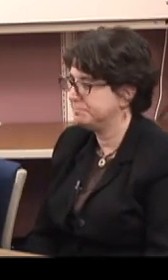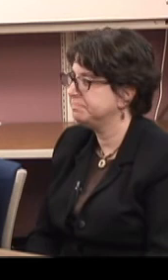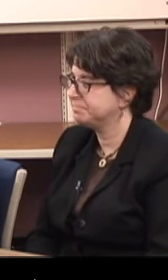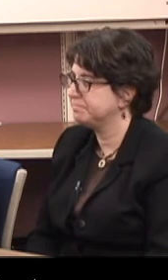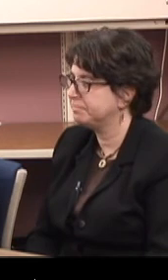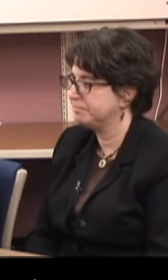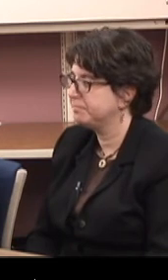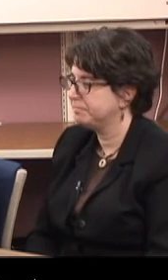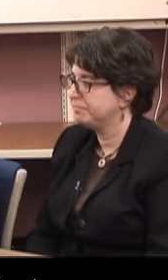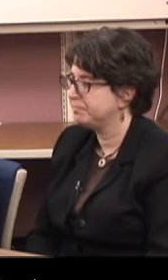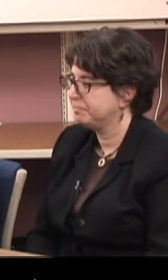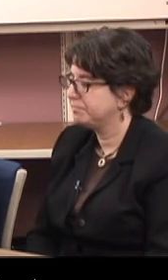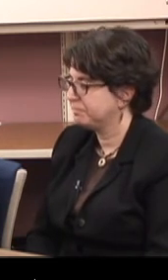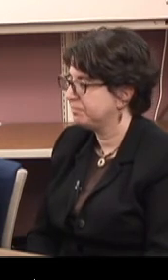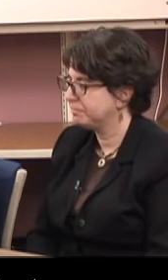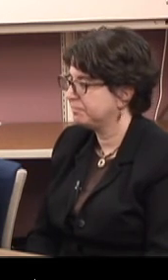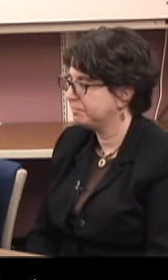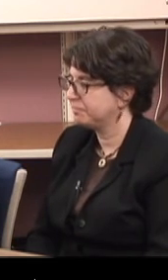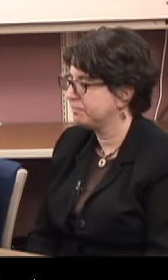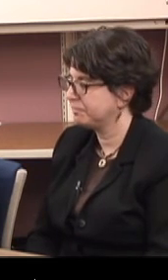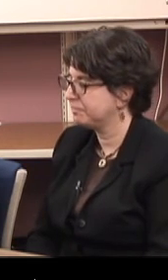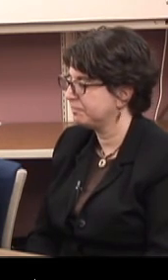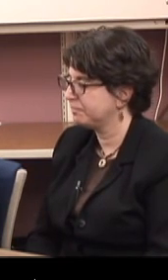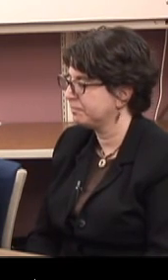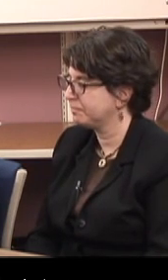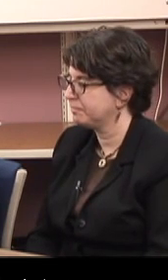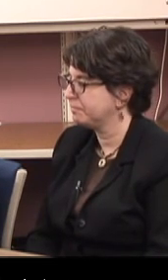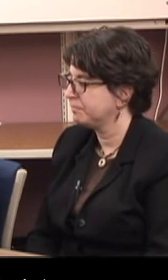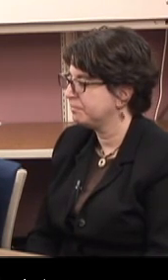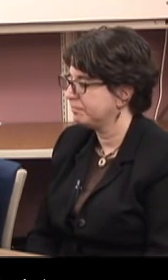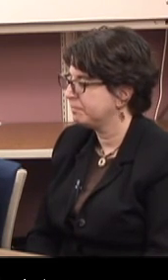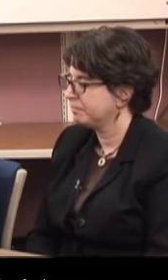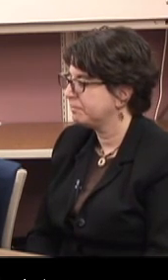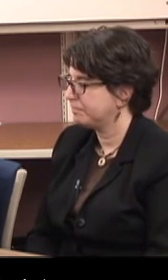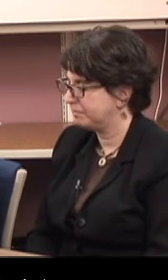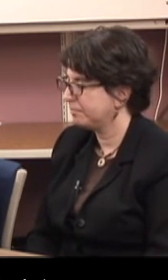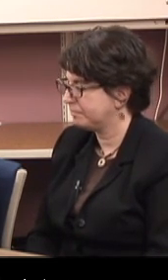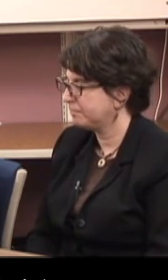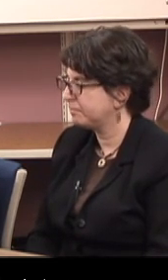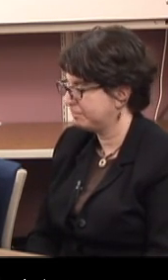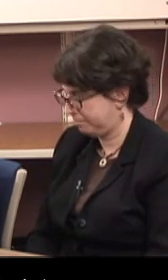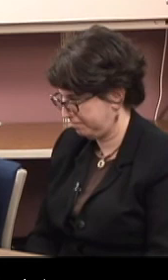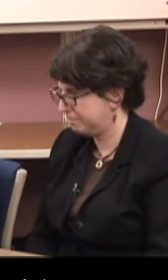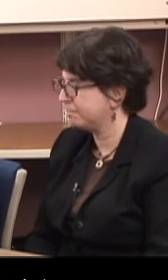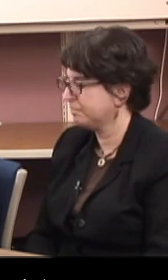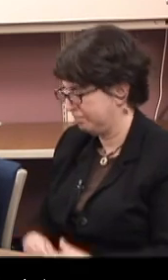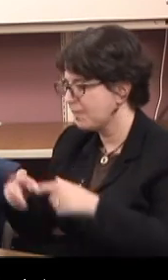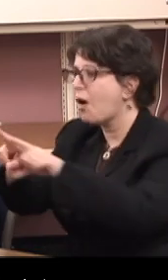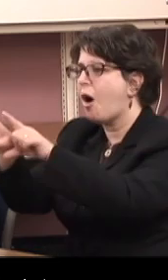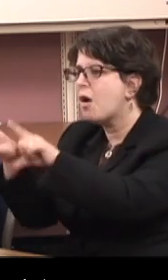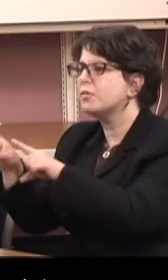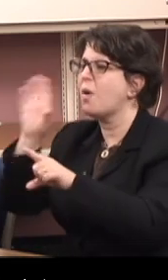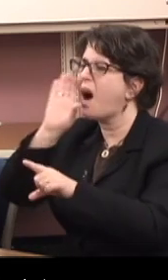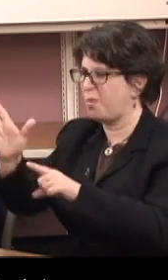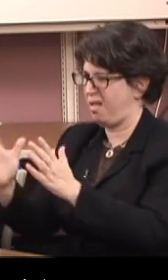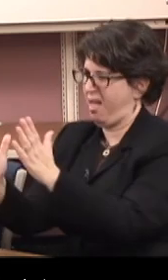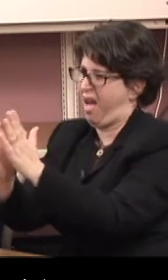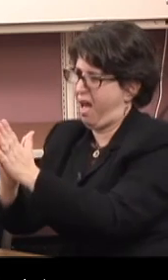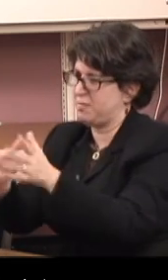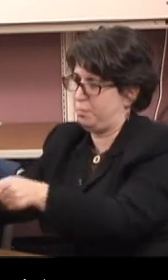Okay. Okay. And I'm probably going to see if you can get some medical information from your primary care doctor.